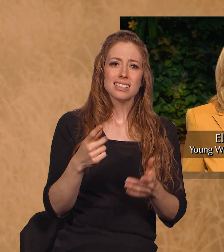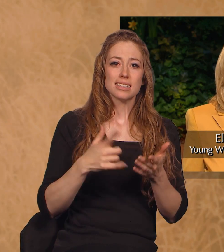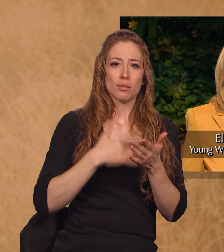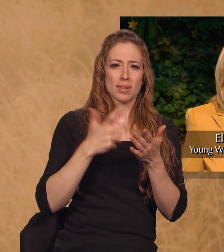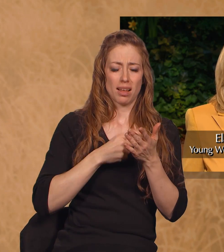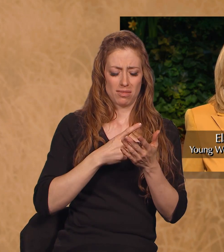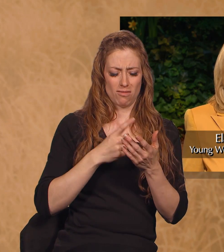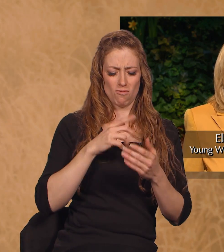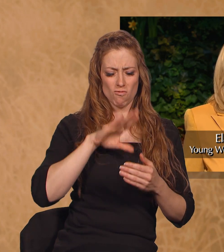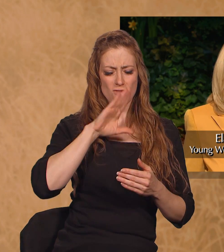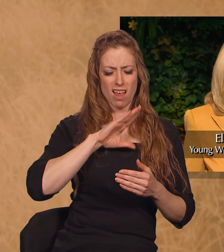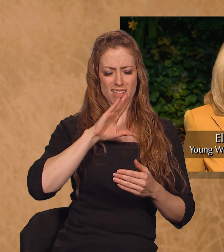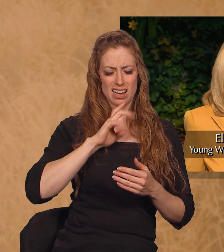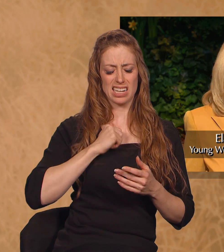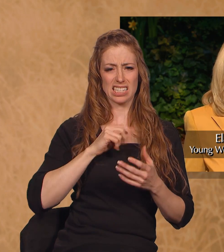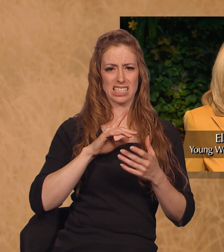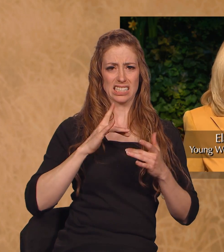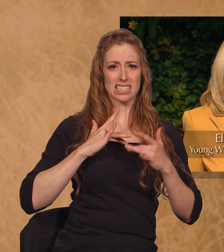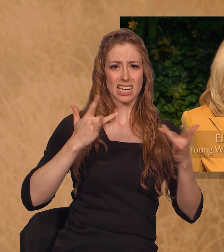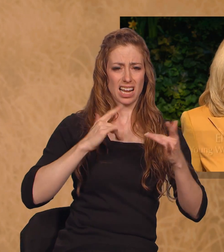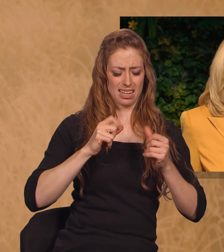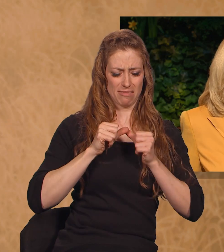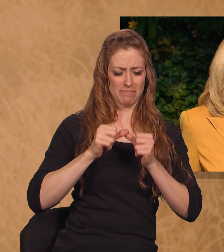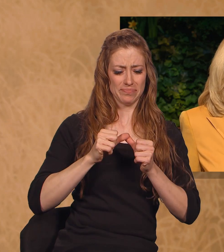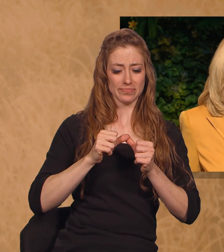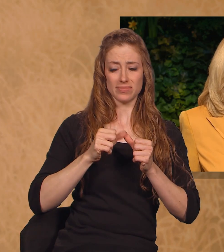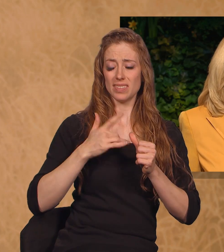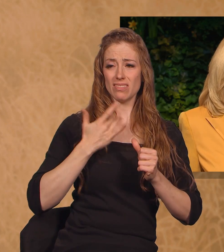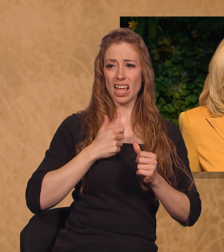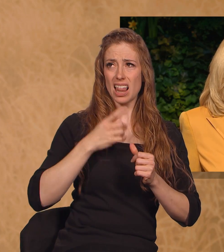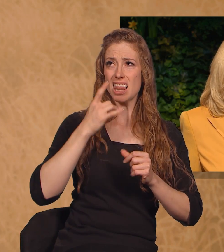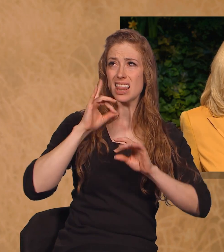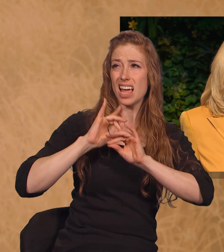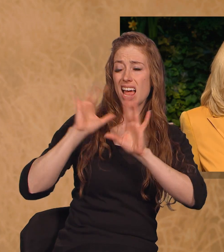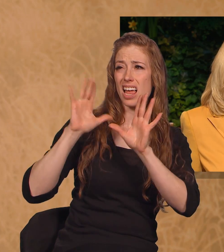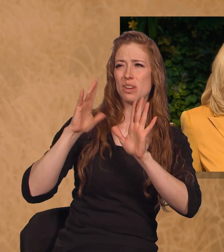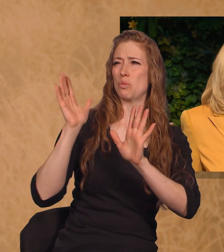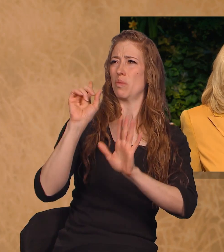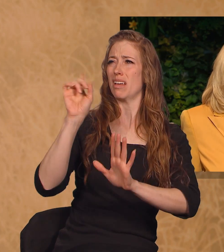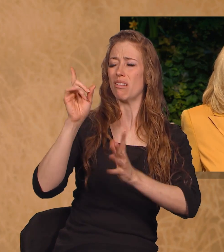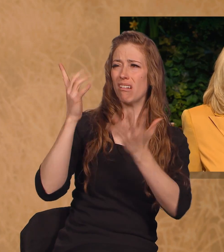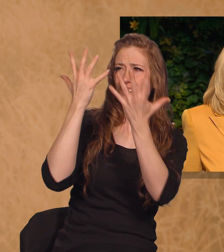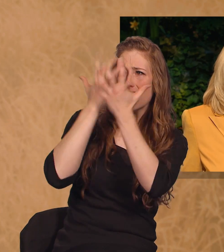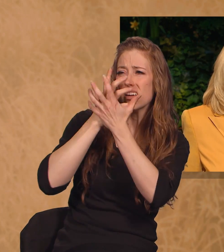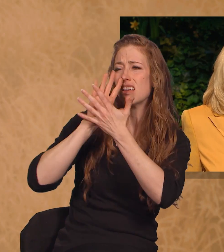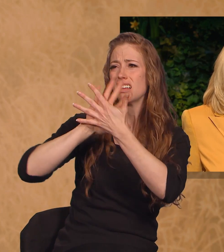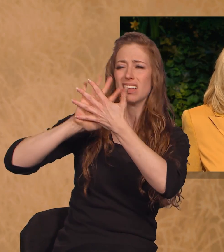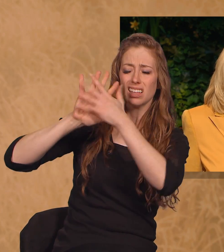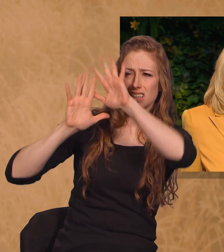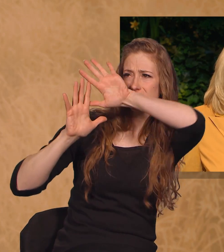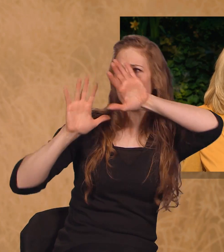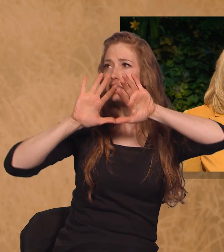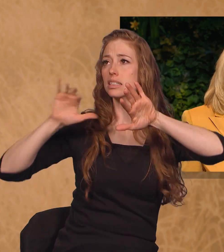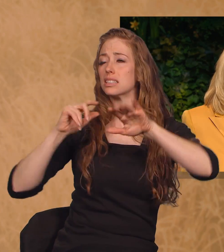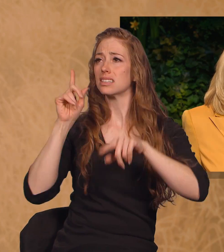many challenges which may obscure the source of all light, which is the Savior. Sometimes the way is difficult, and it may even